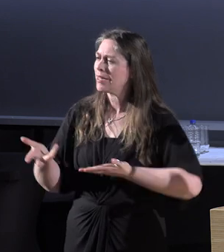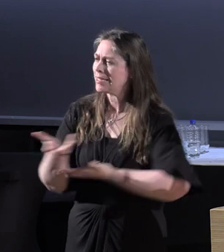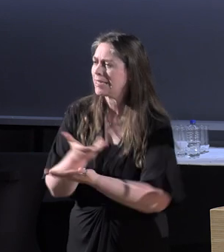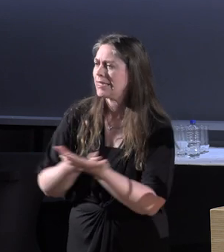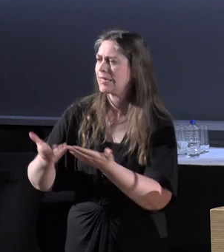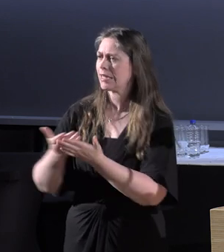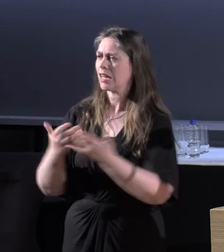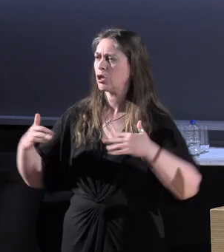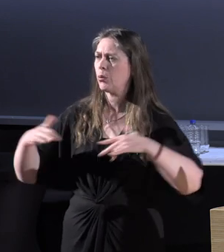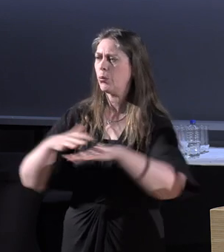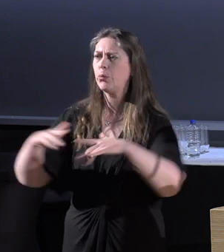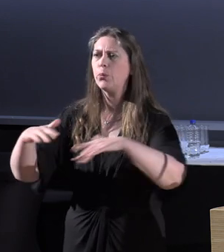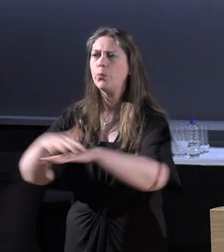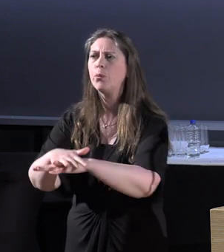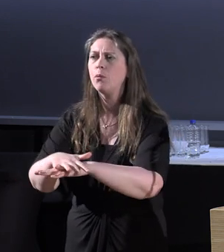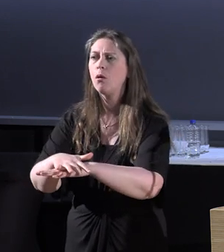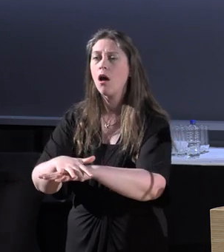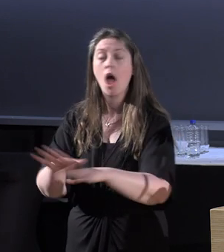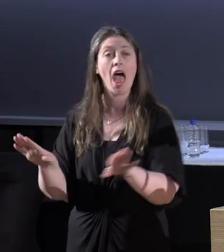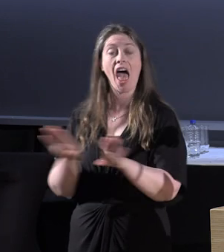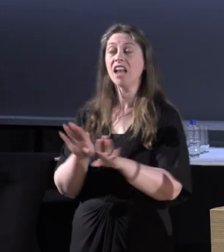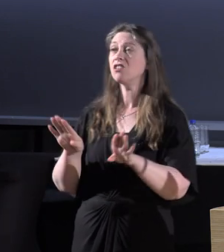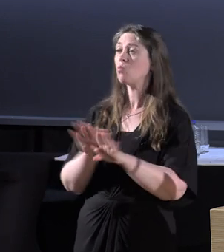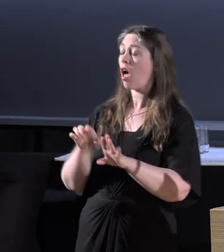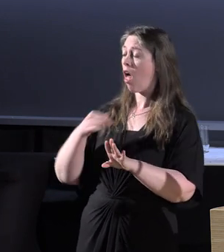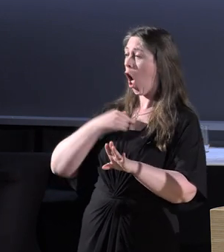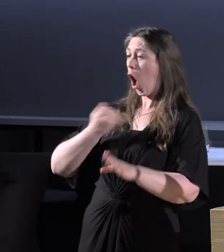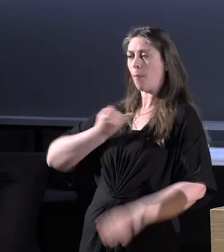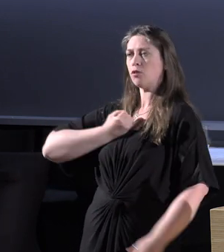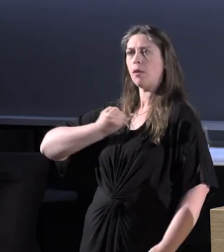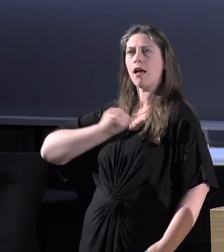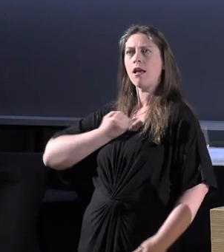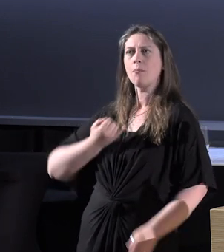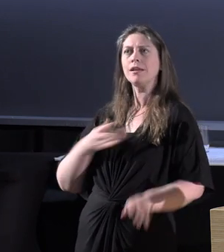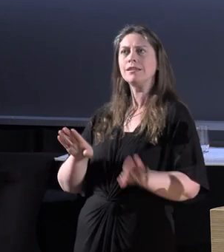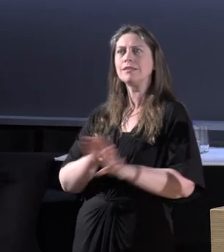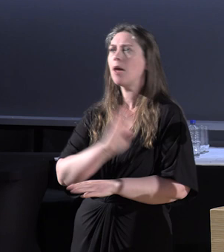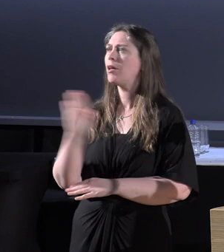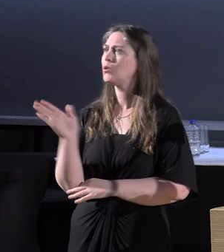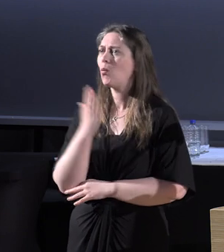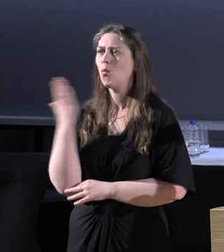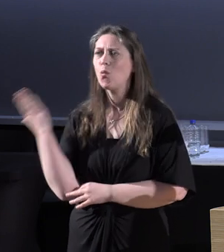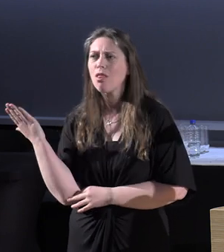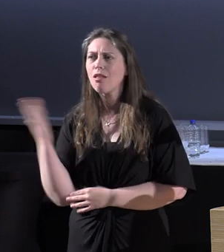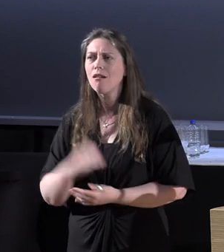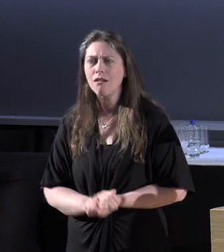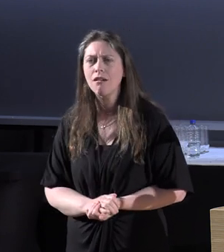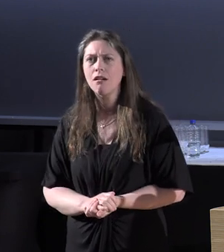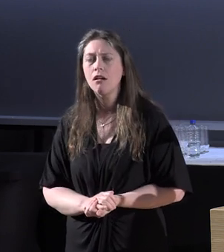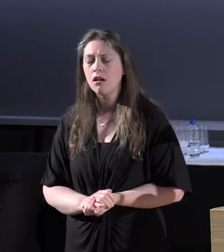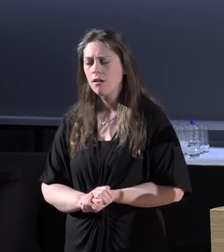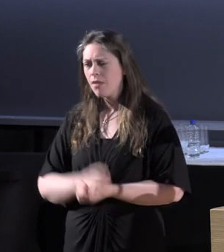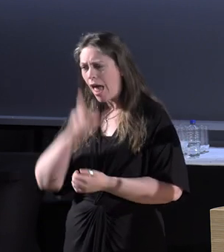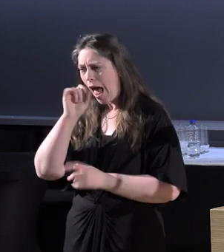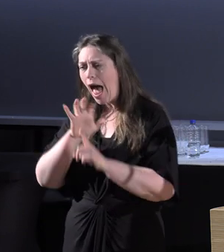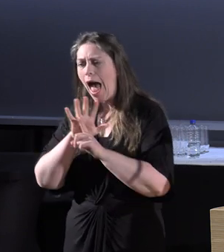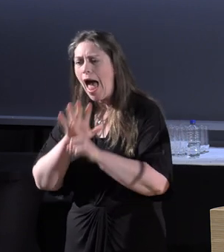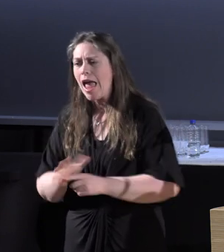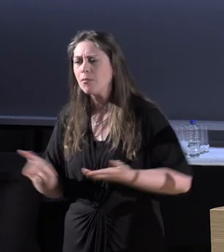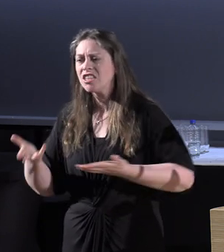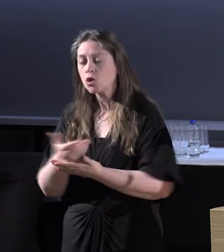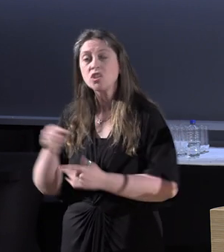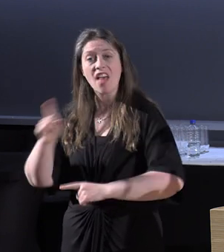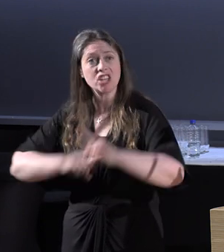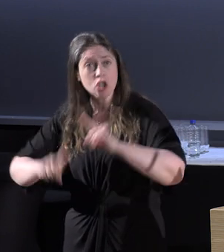I'm as much at fault of this as anyone. There's been ableist discourse going on in this conference,